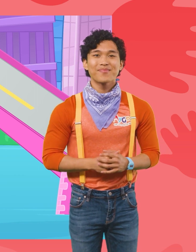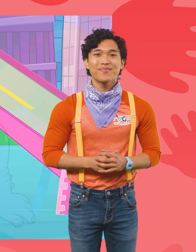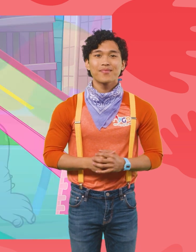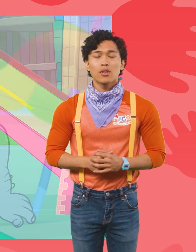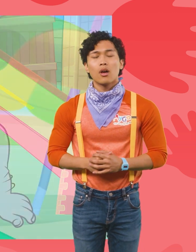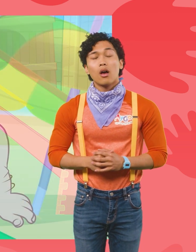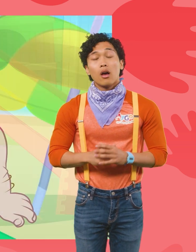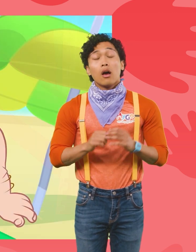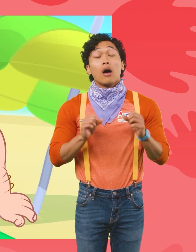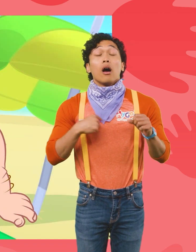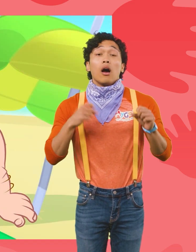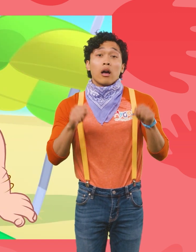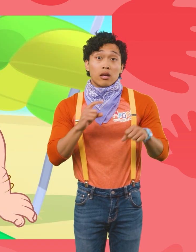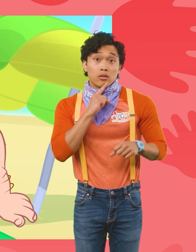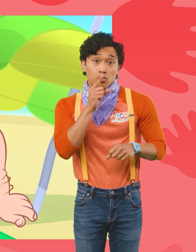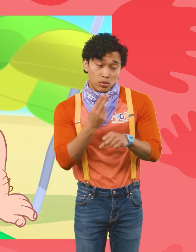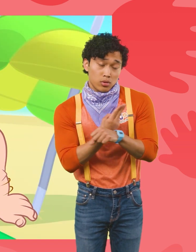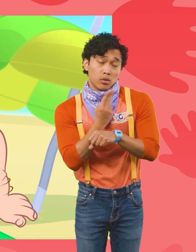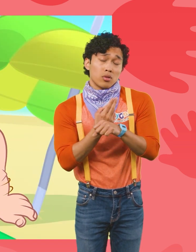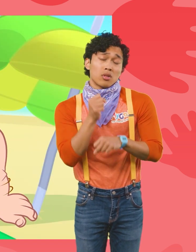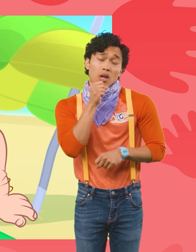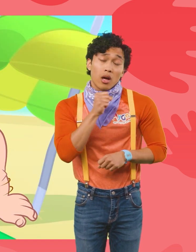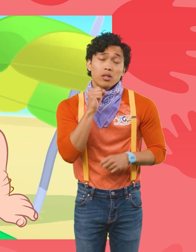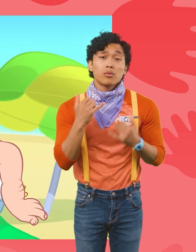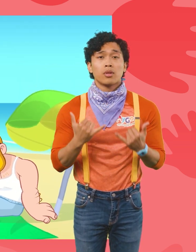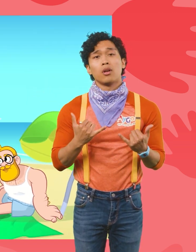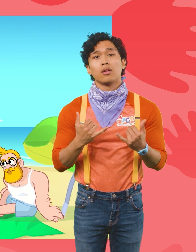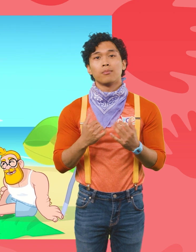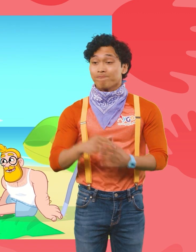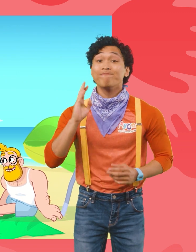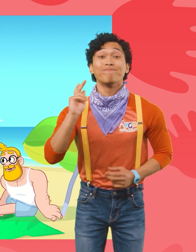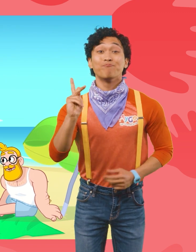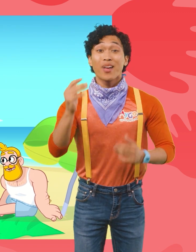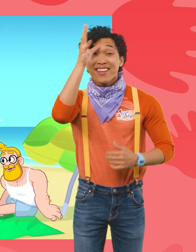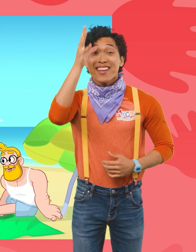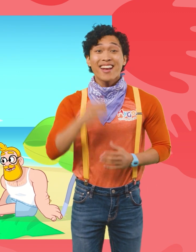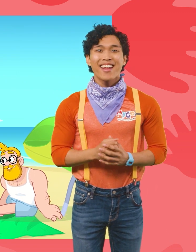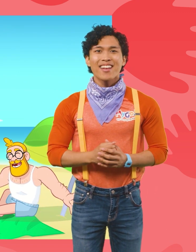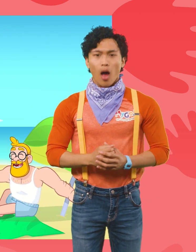Could really use some ice cream now. We're back, Daddy! Great!